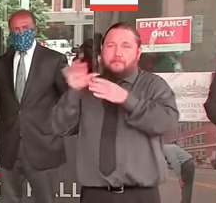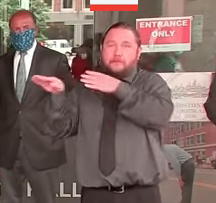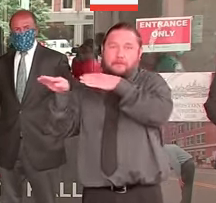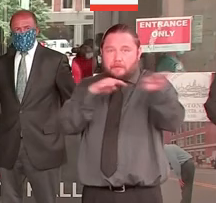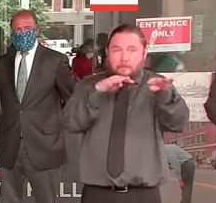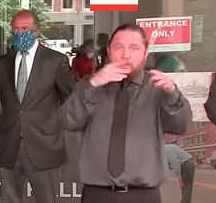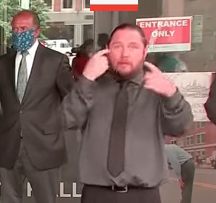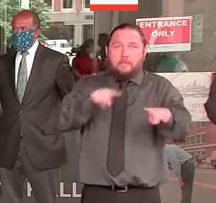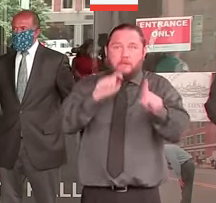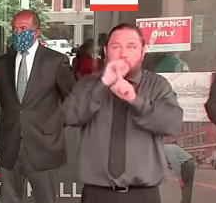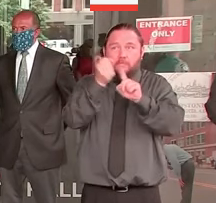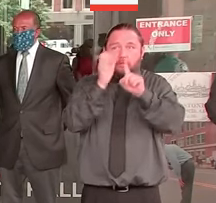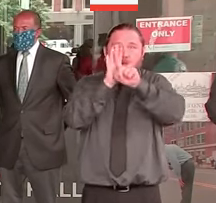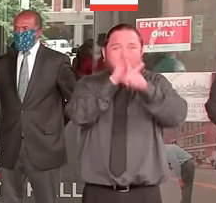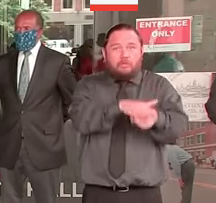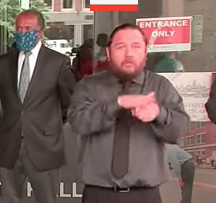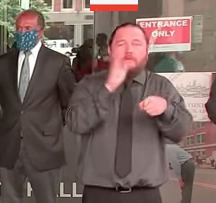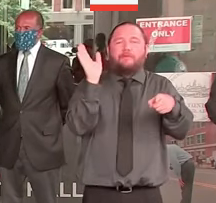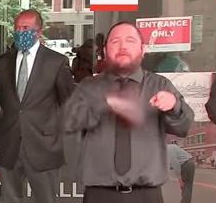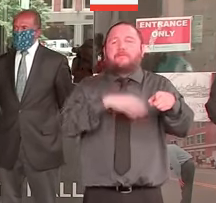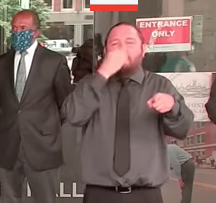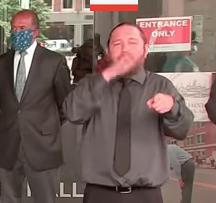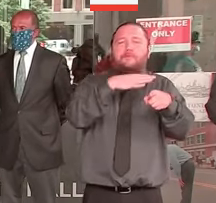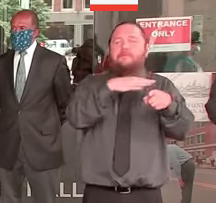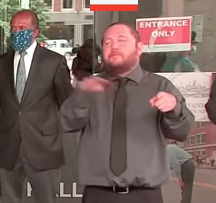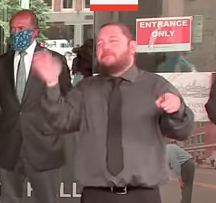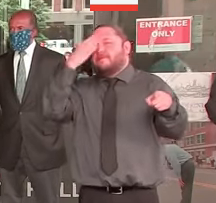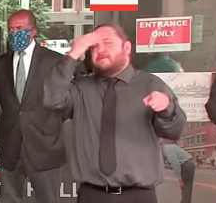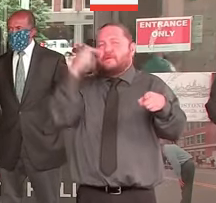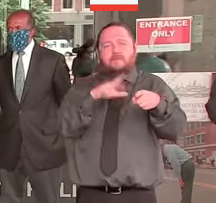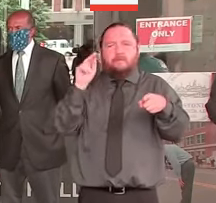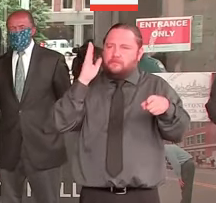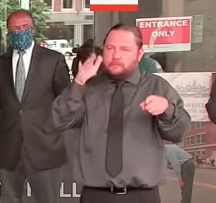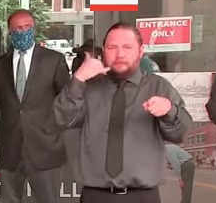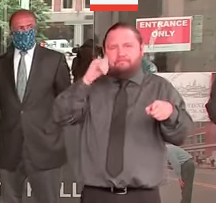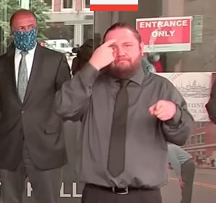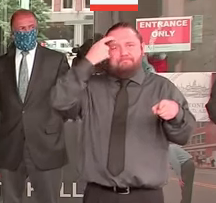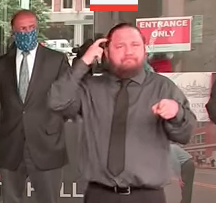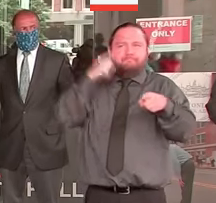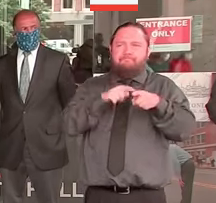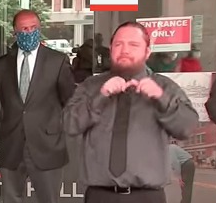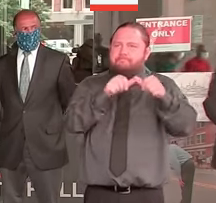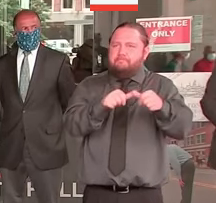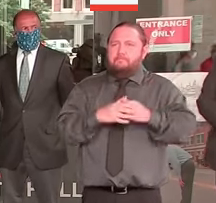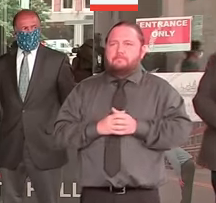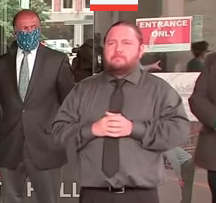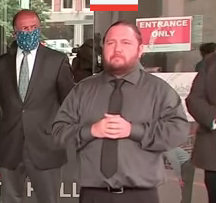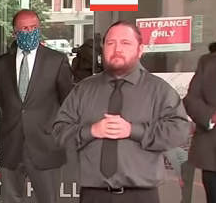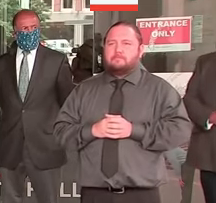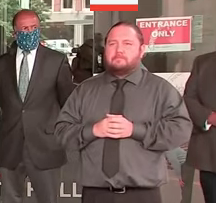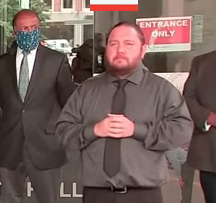This is different because the activism in this moment, and the conversations I've had with young people in my administration,